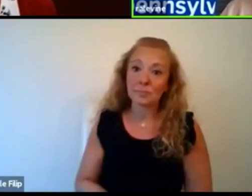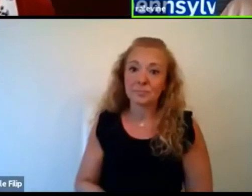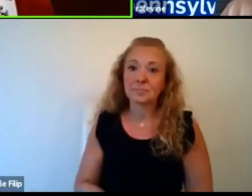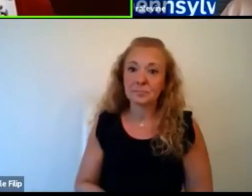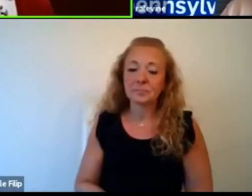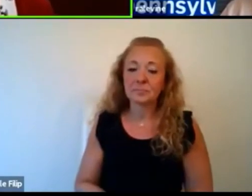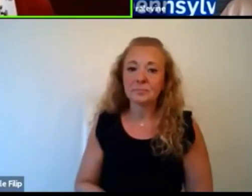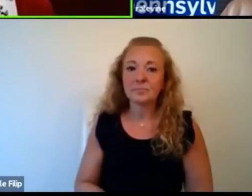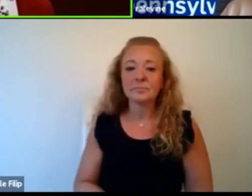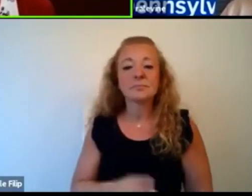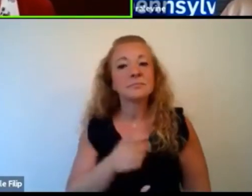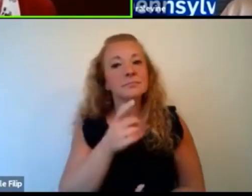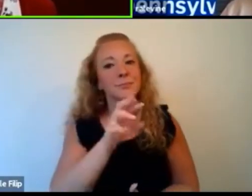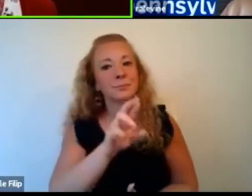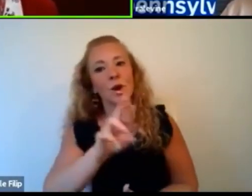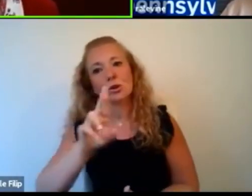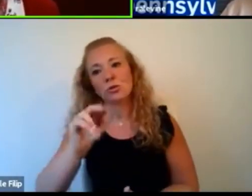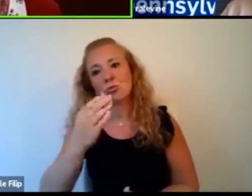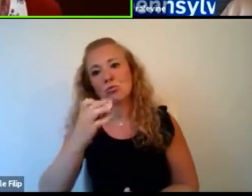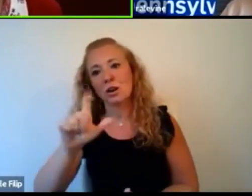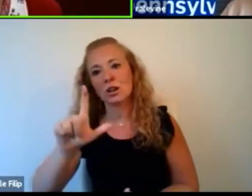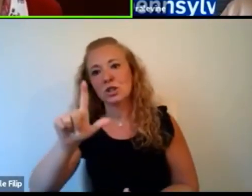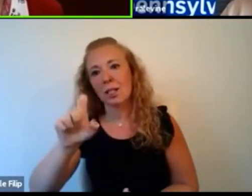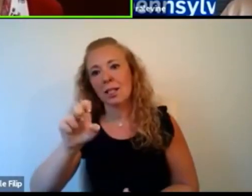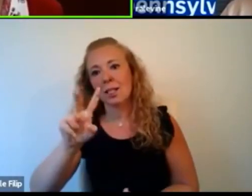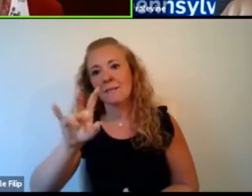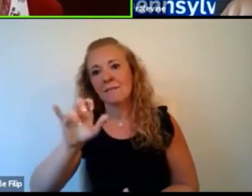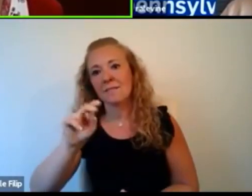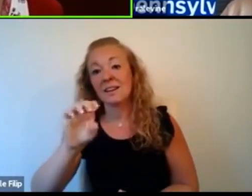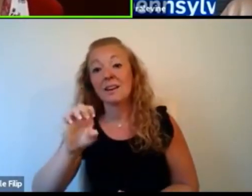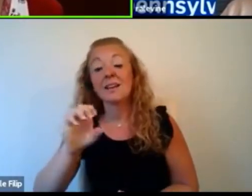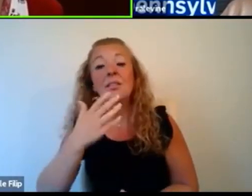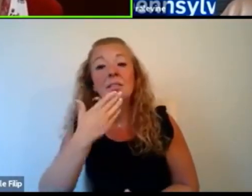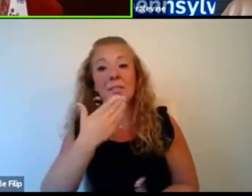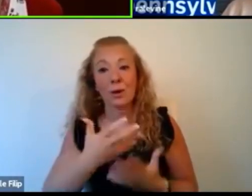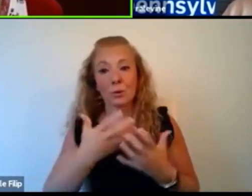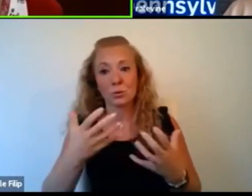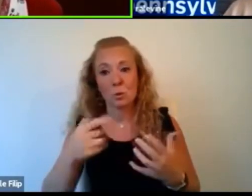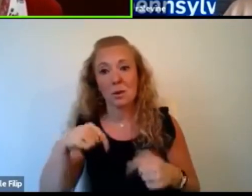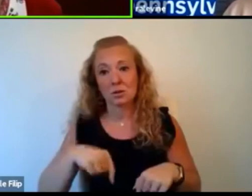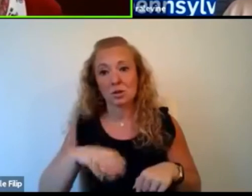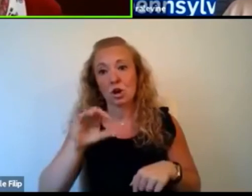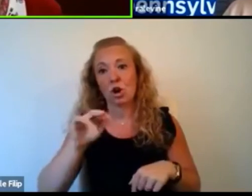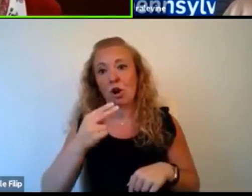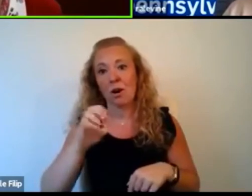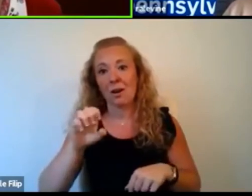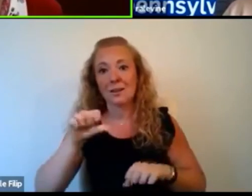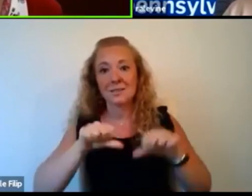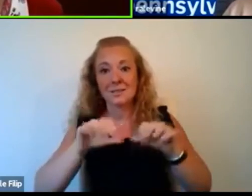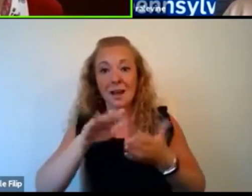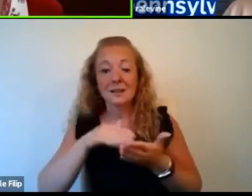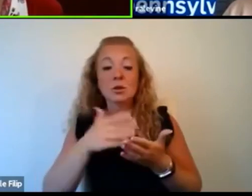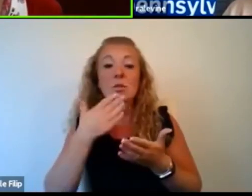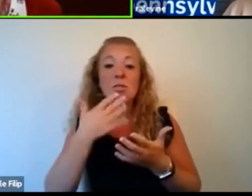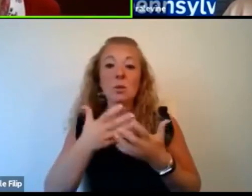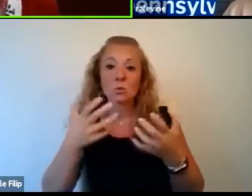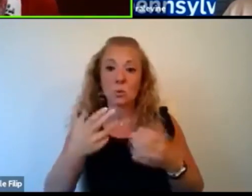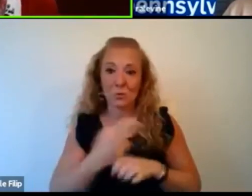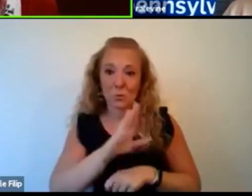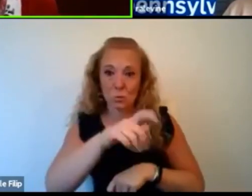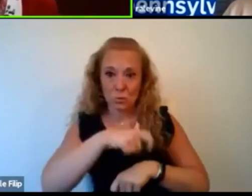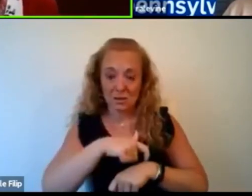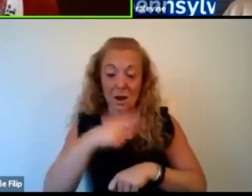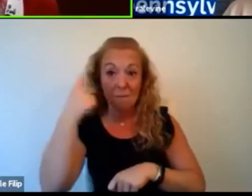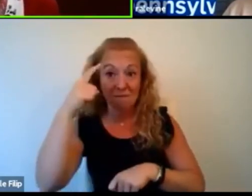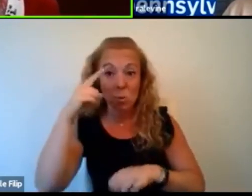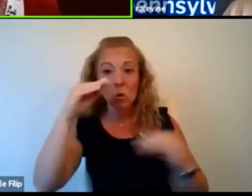Dr. Rachel Levine, thank you. On behalf of Carnegie Science Center and everyone watching for taking the time today to help teach